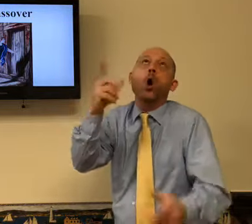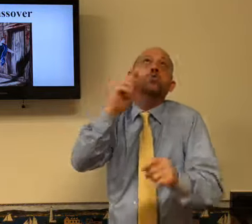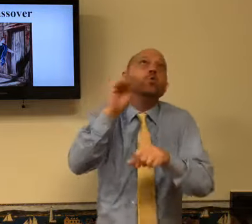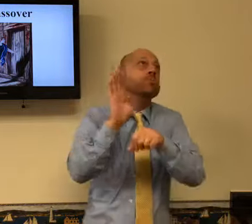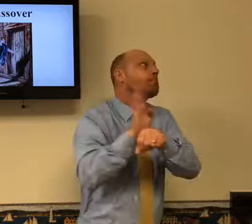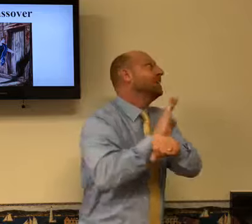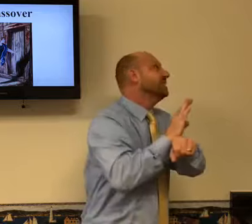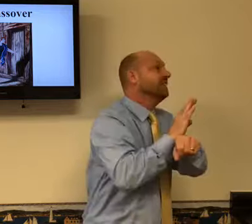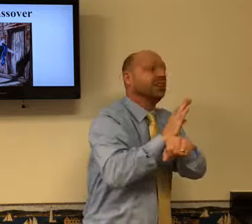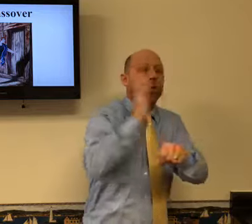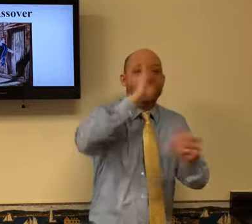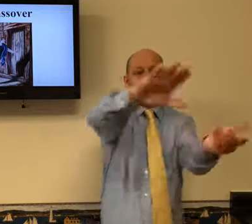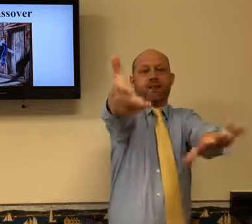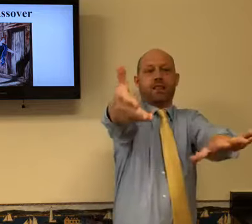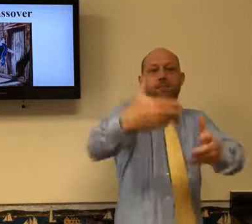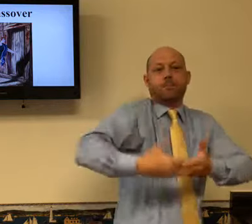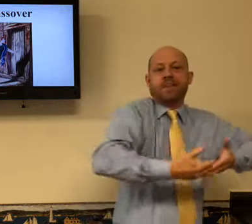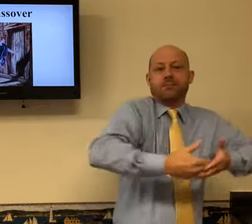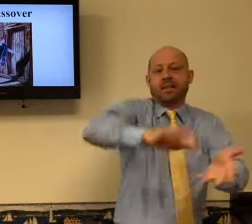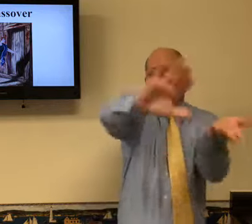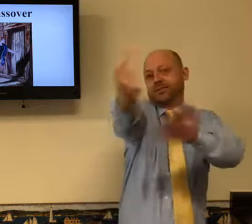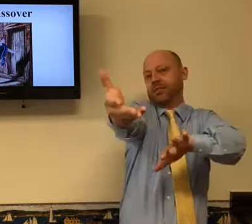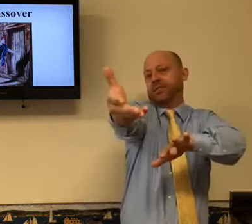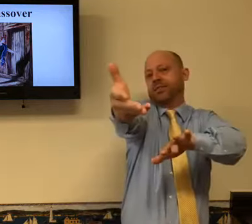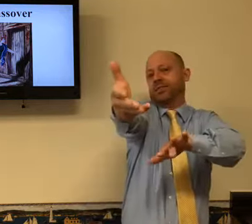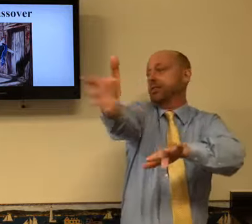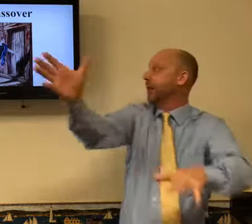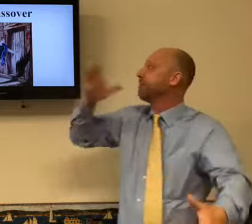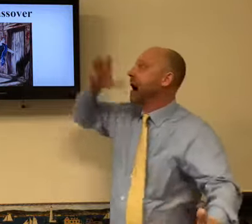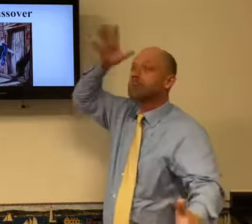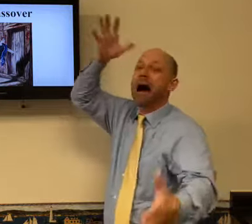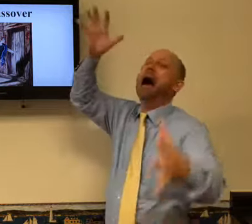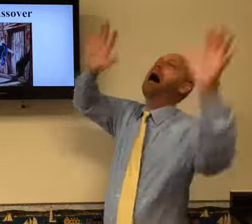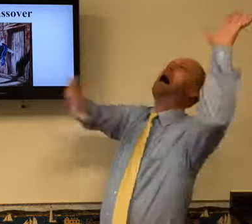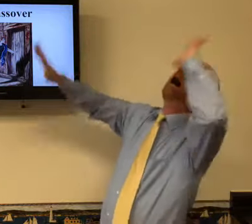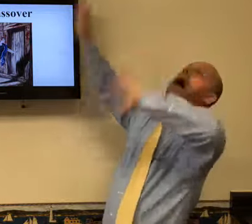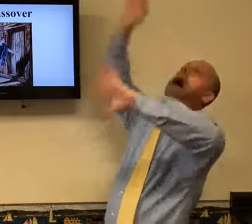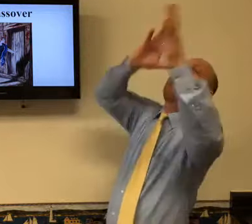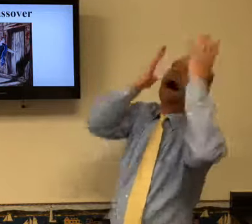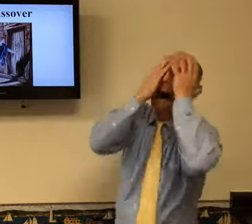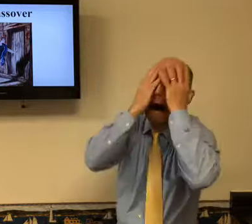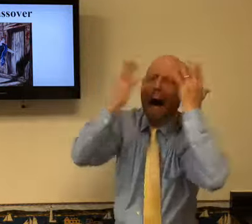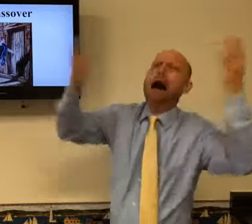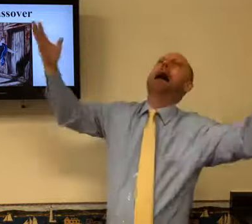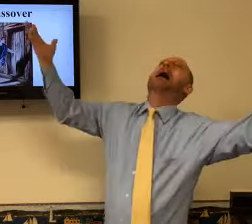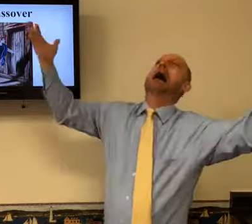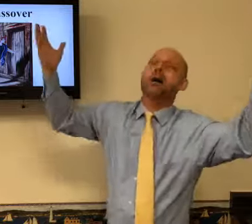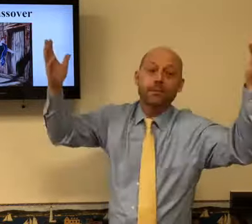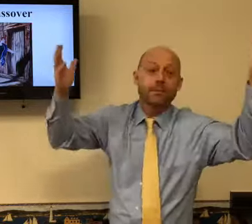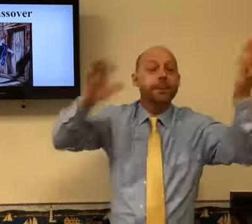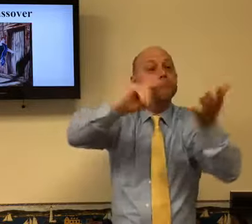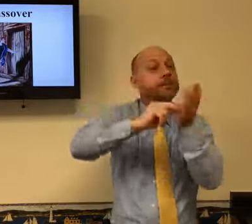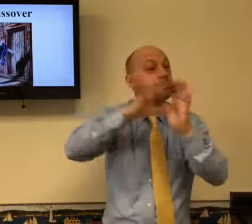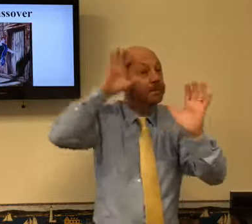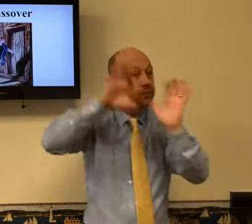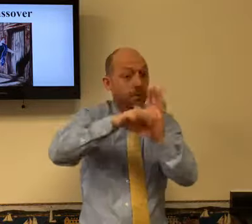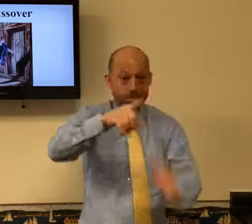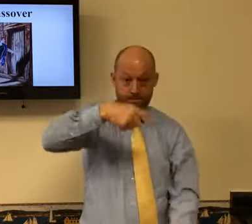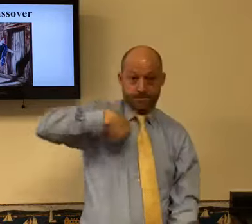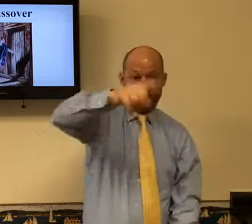But if they had ignored, if they'd gotten too busy, if they had not done what they were told to do by putting the blood on the doorpost, then their firstborn